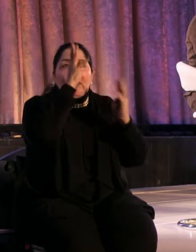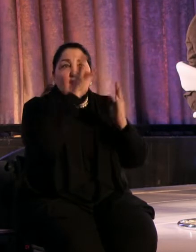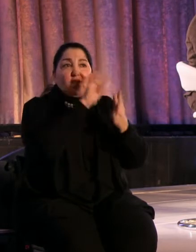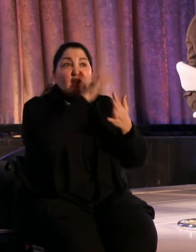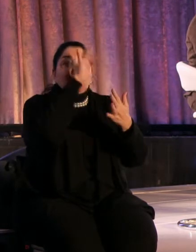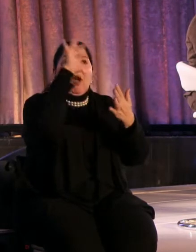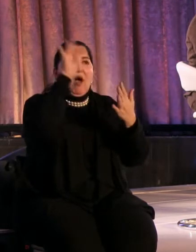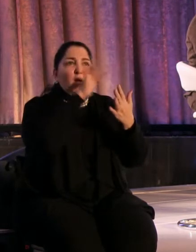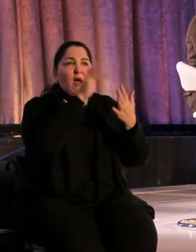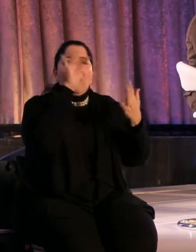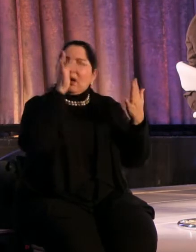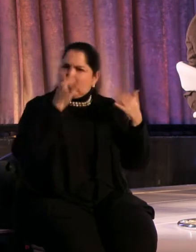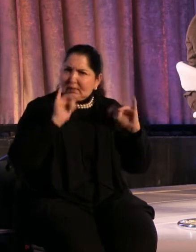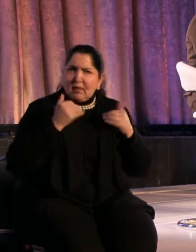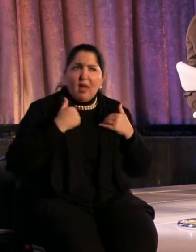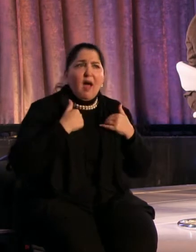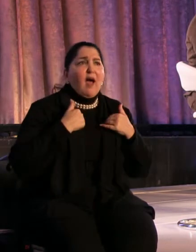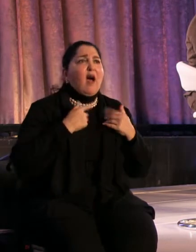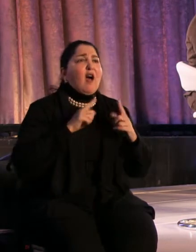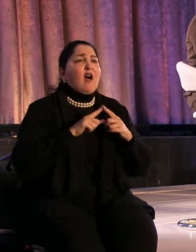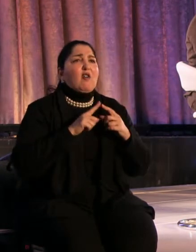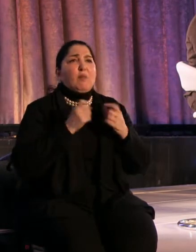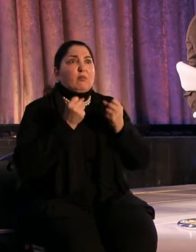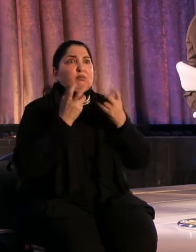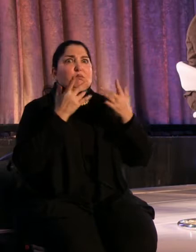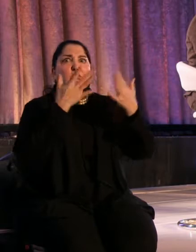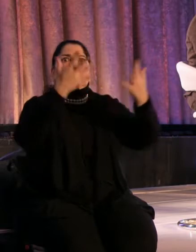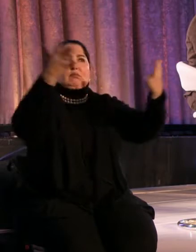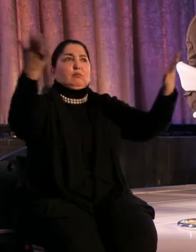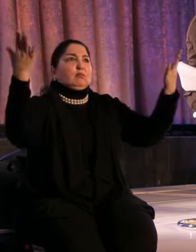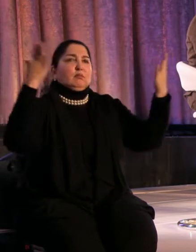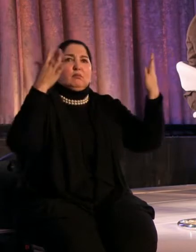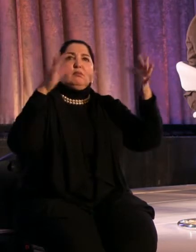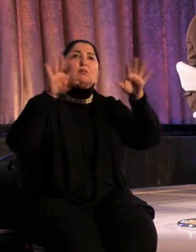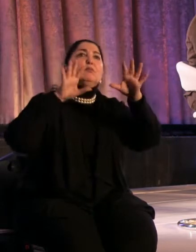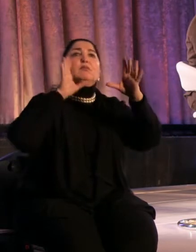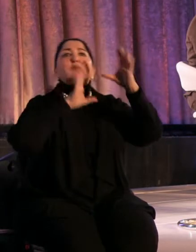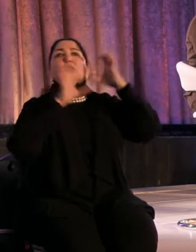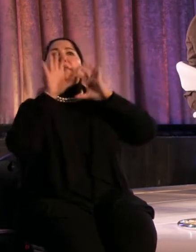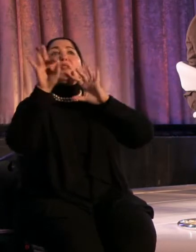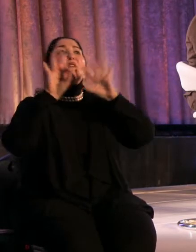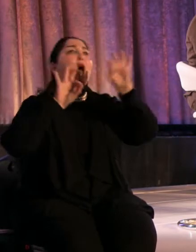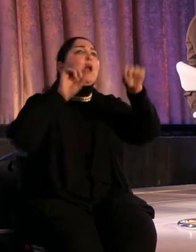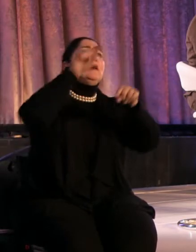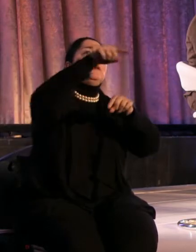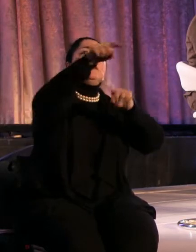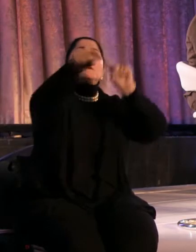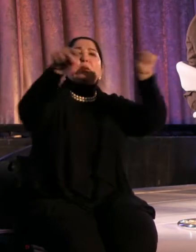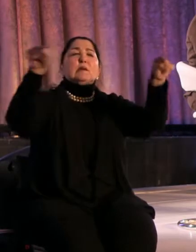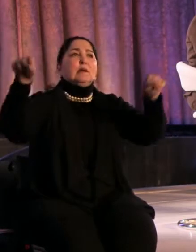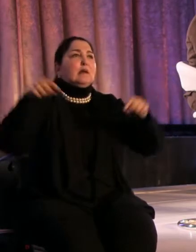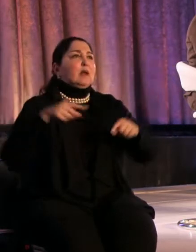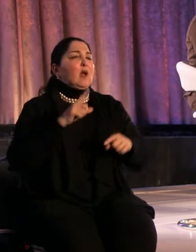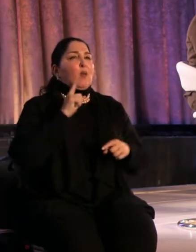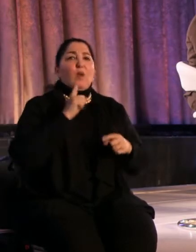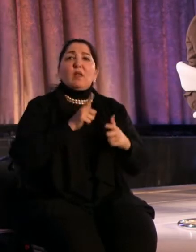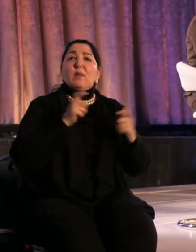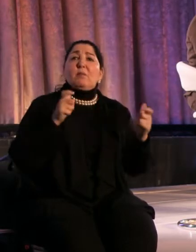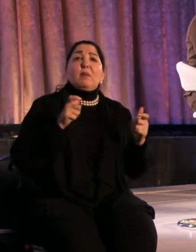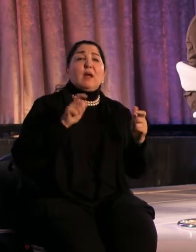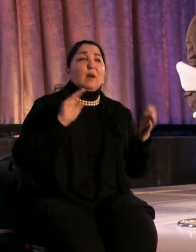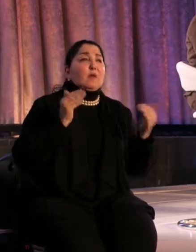And they still exist and they're still there. And they're, one of the main comparisons that people often make is with rap music,